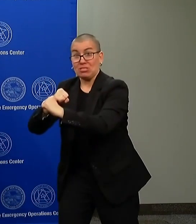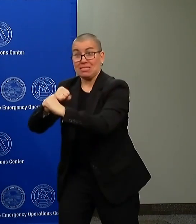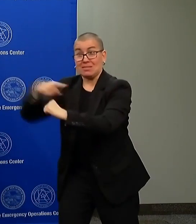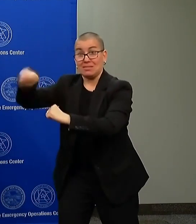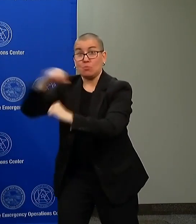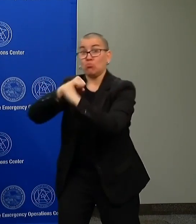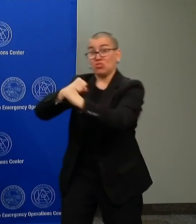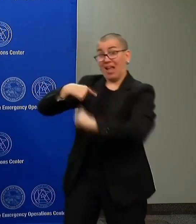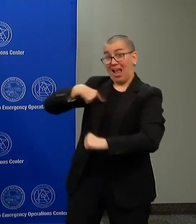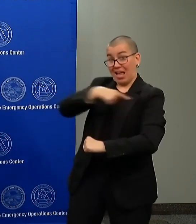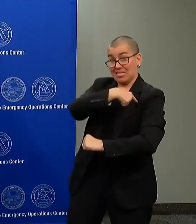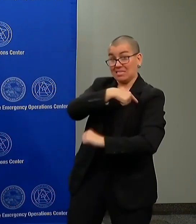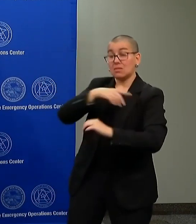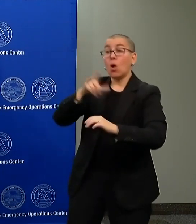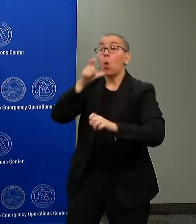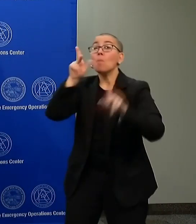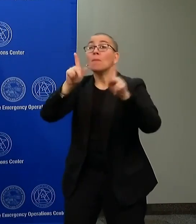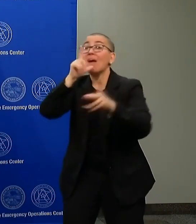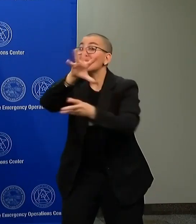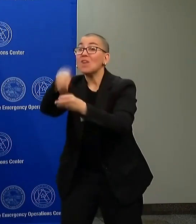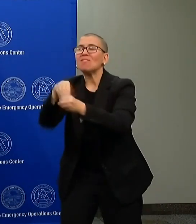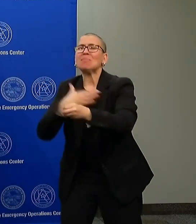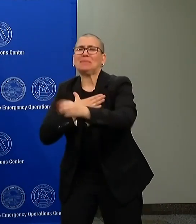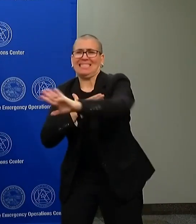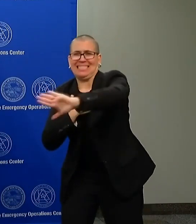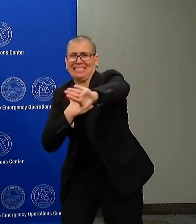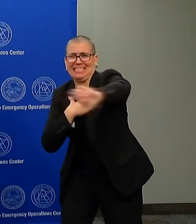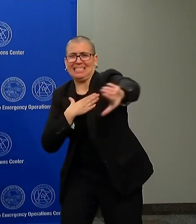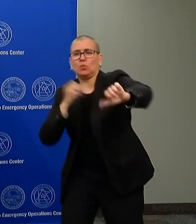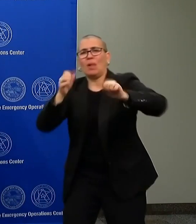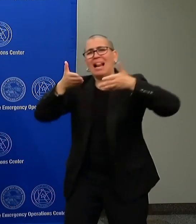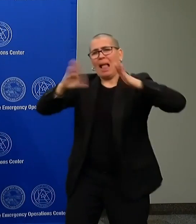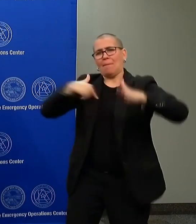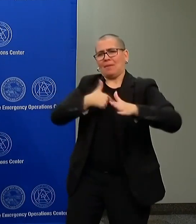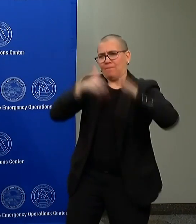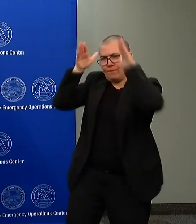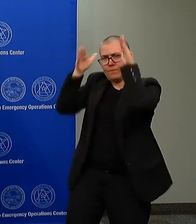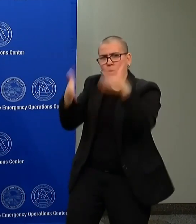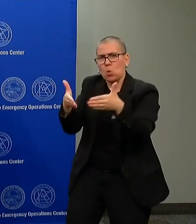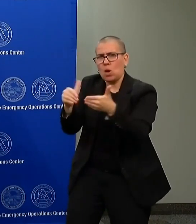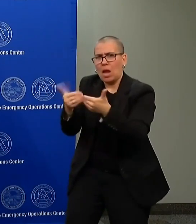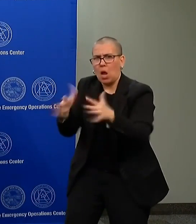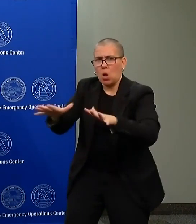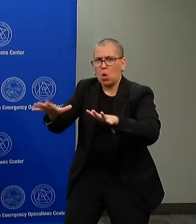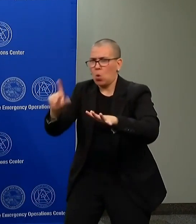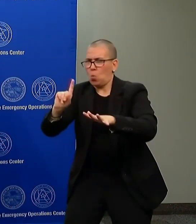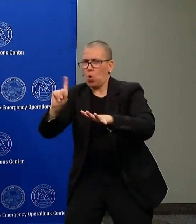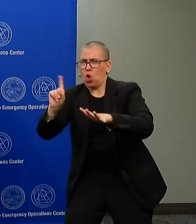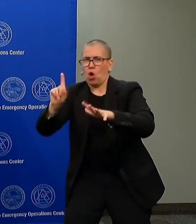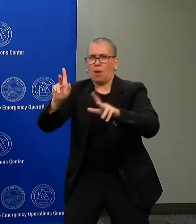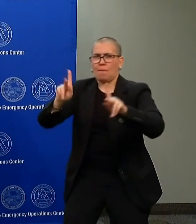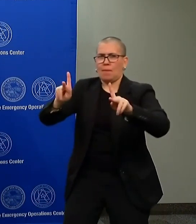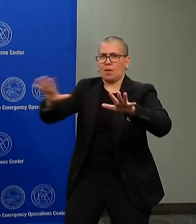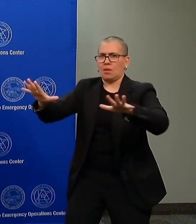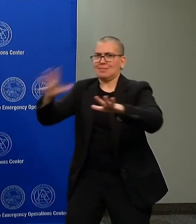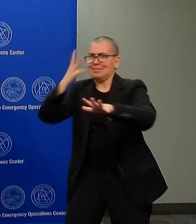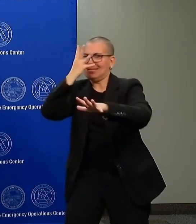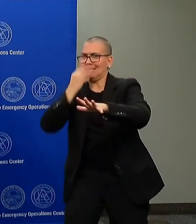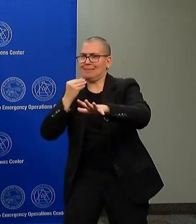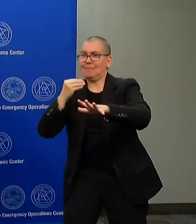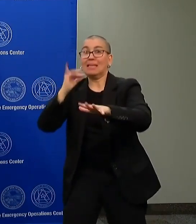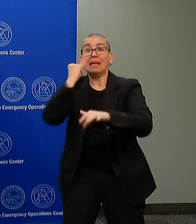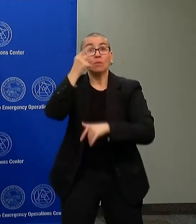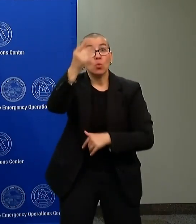you are not involved in this. And what I would ask today is, if you know where these people are sleeping today, let us know and we will execute